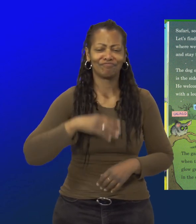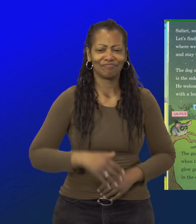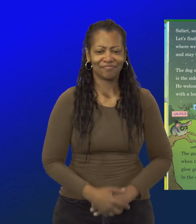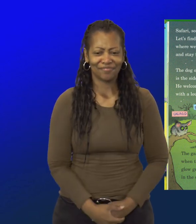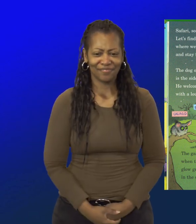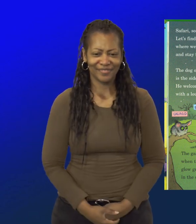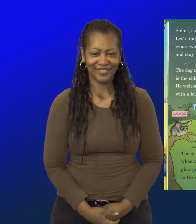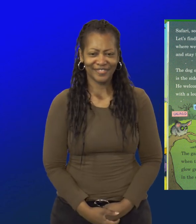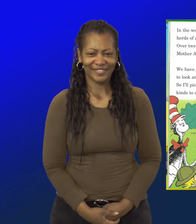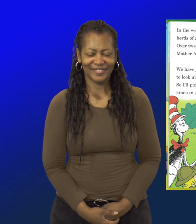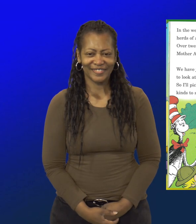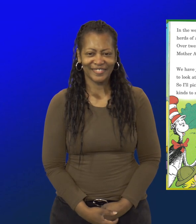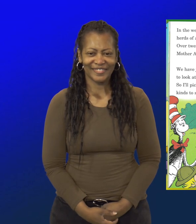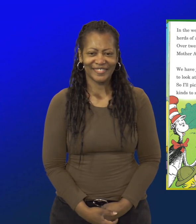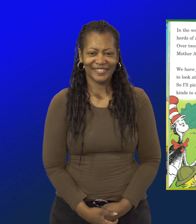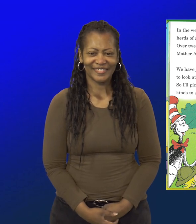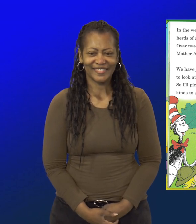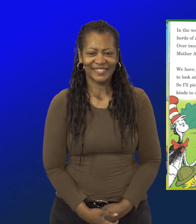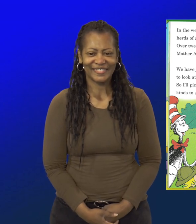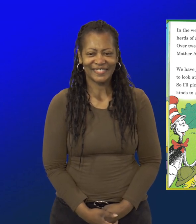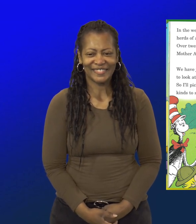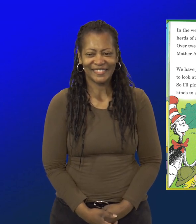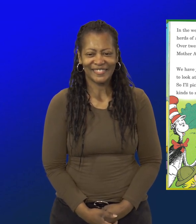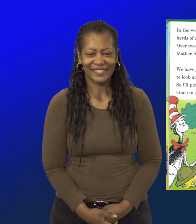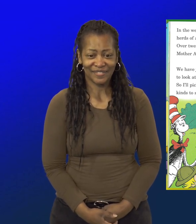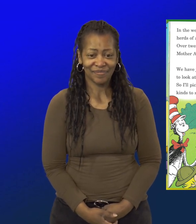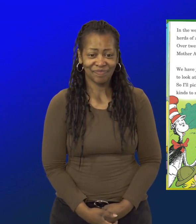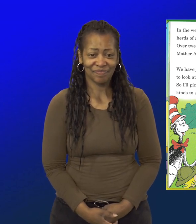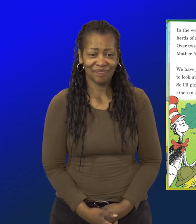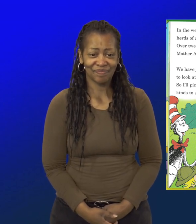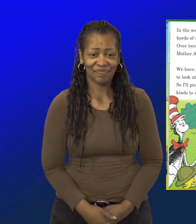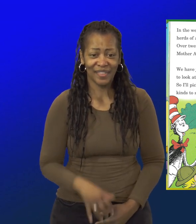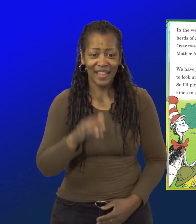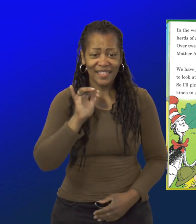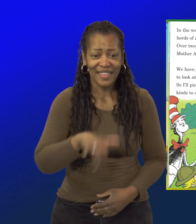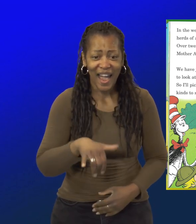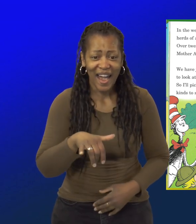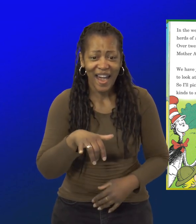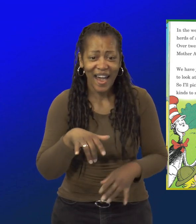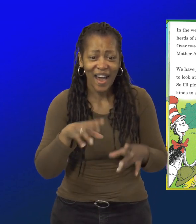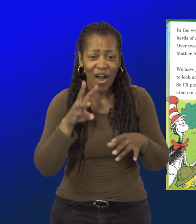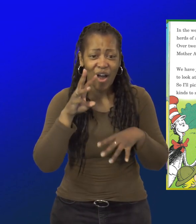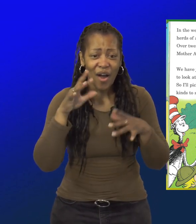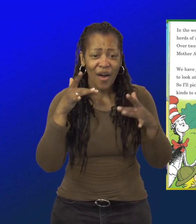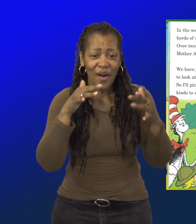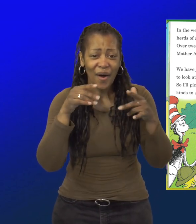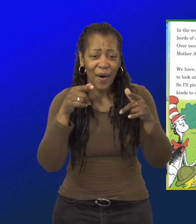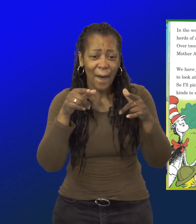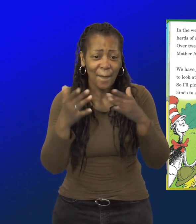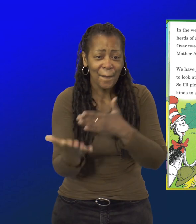They spot the In the wee morning hours,